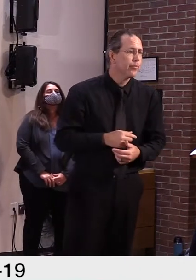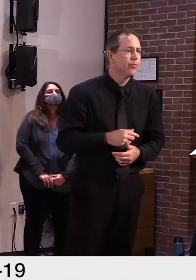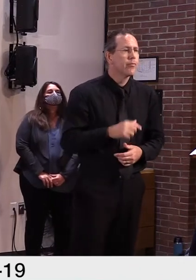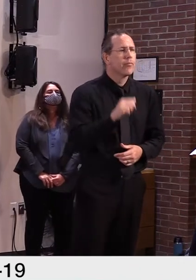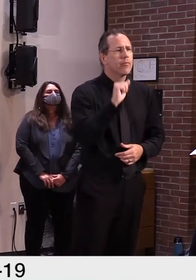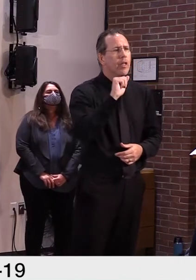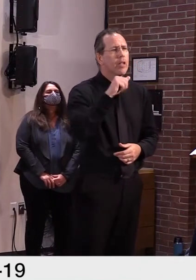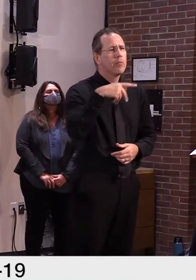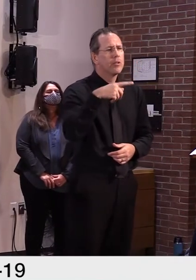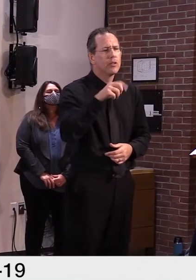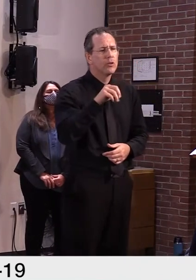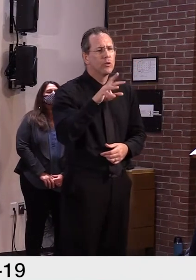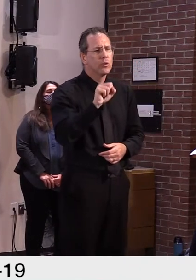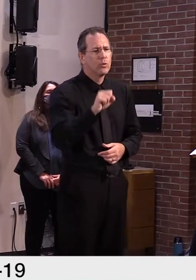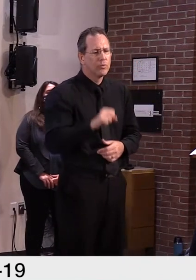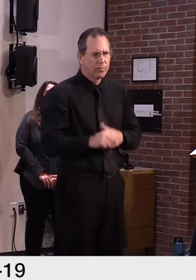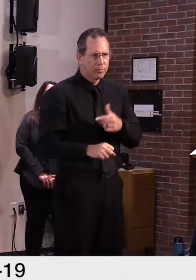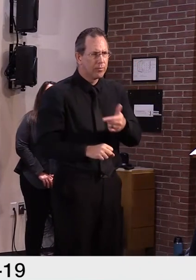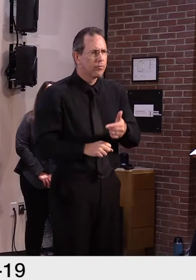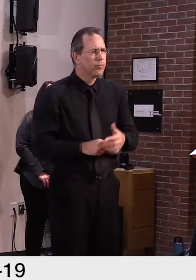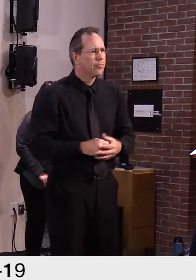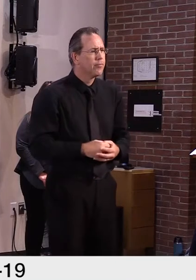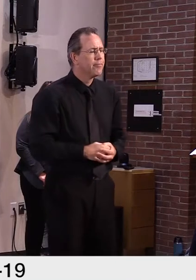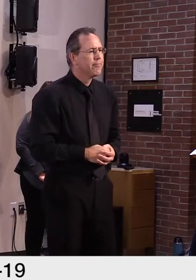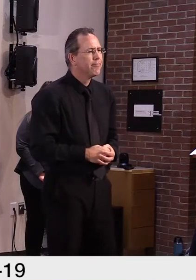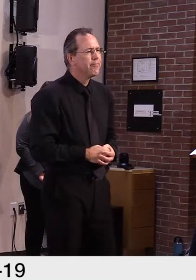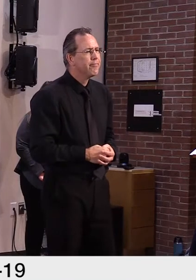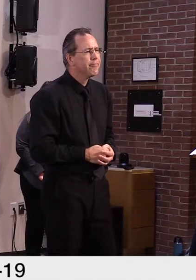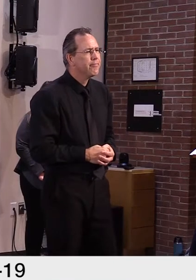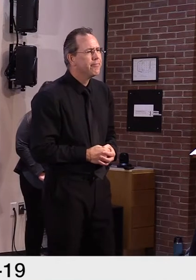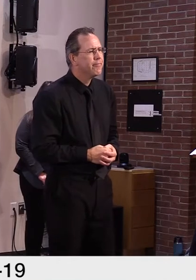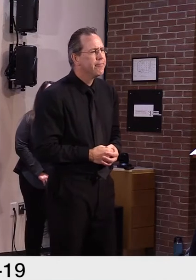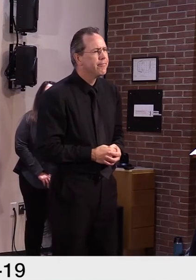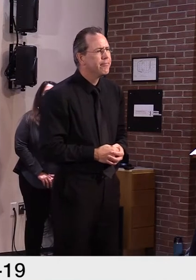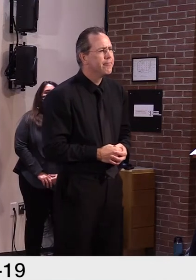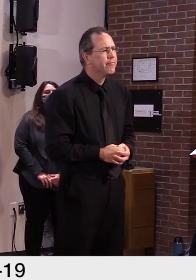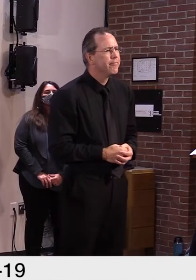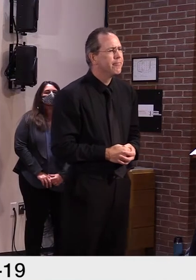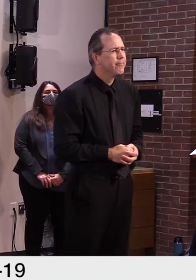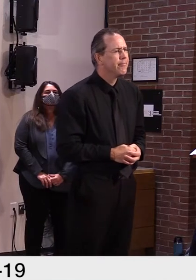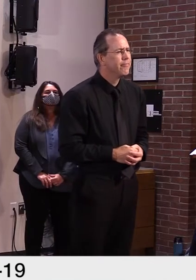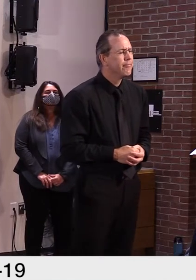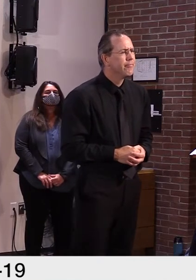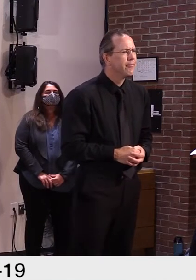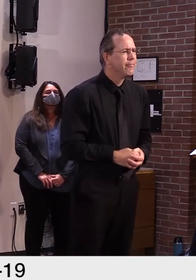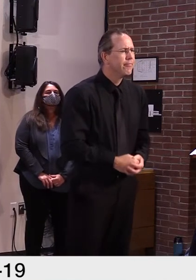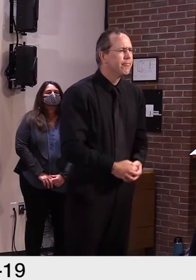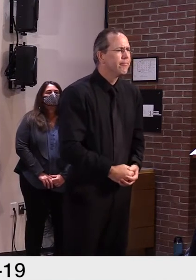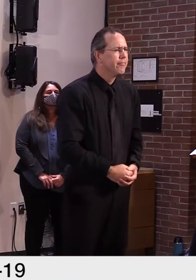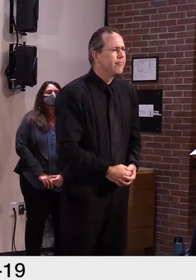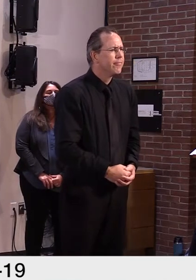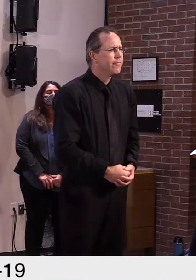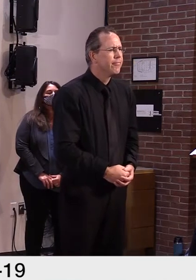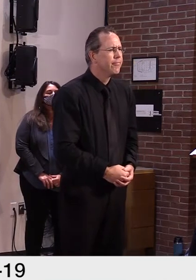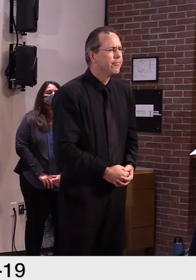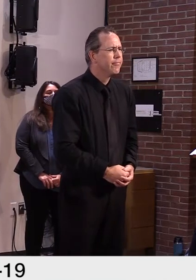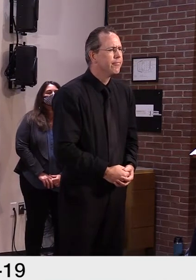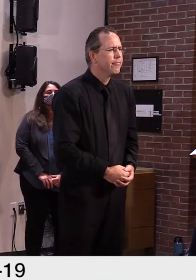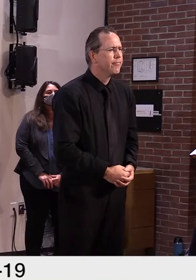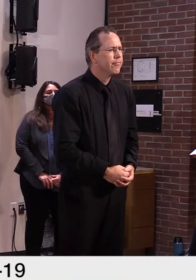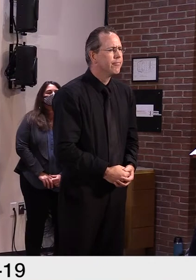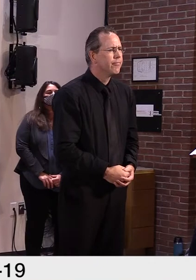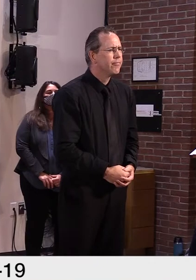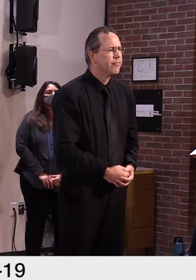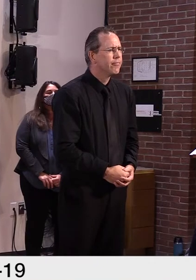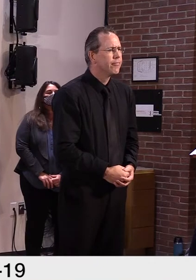Good afternoon, everybody. I guess this is a question for Secretary French, although anyone else could weigh in if they'd like. With the state